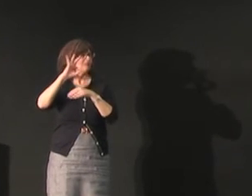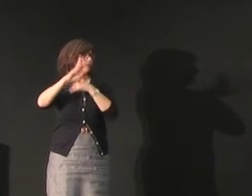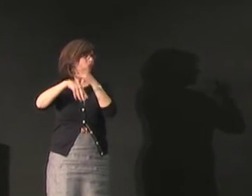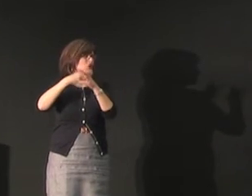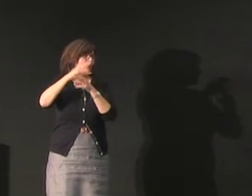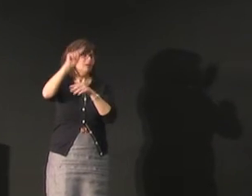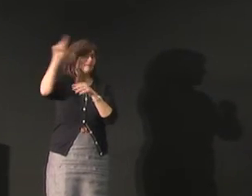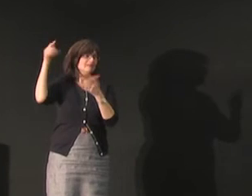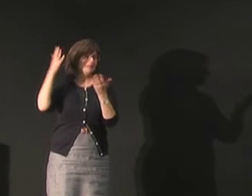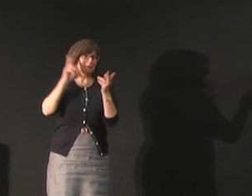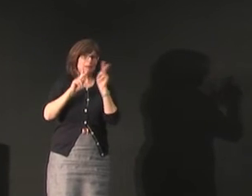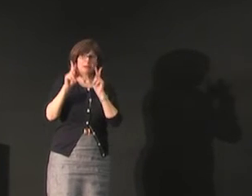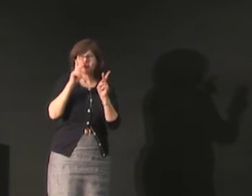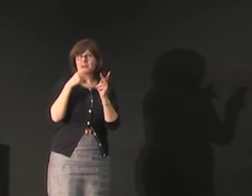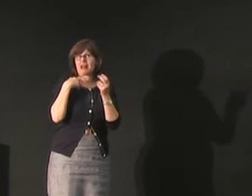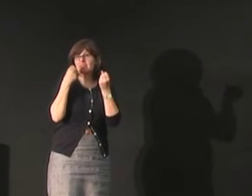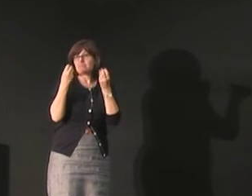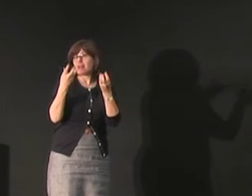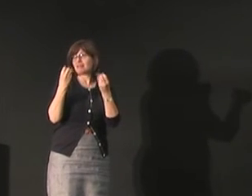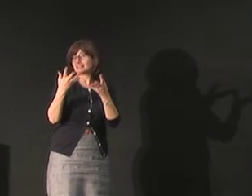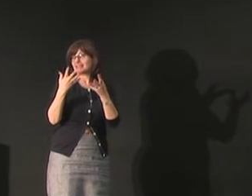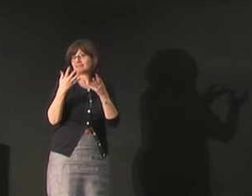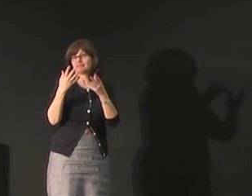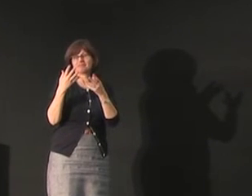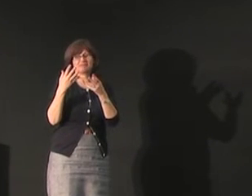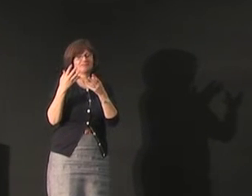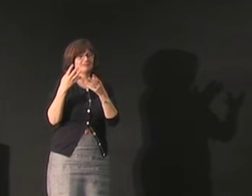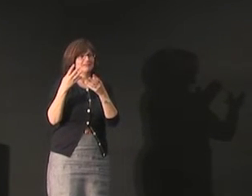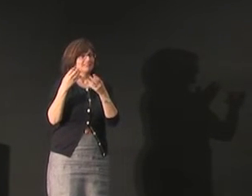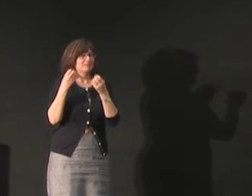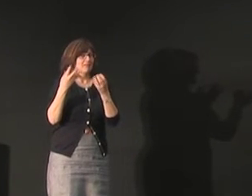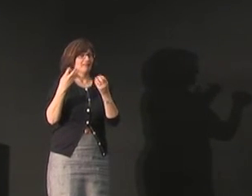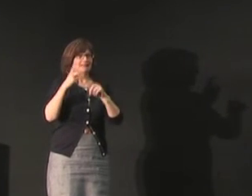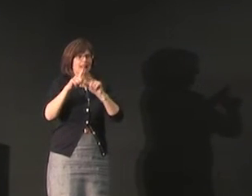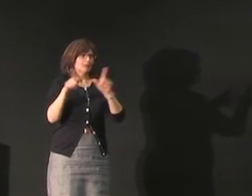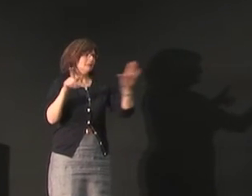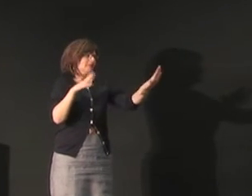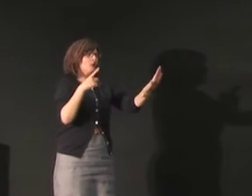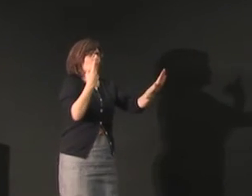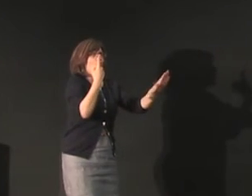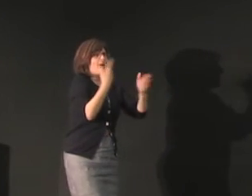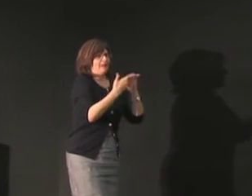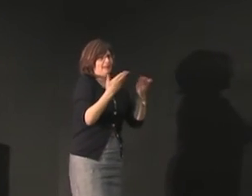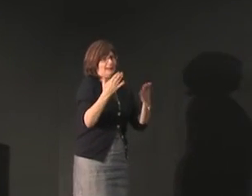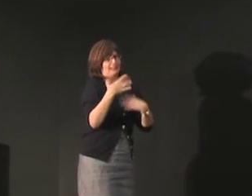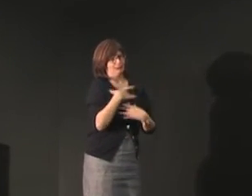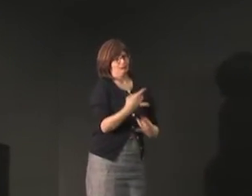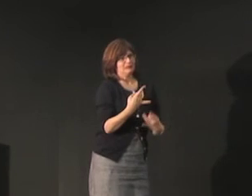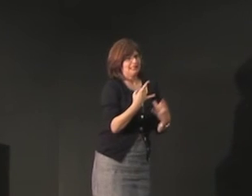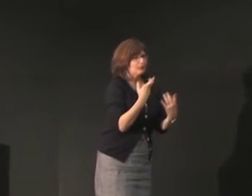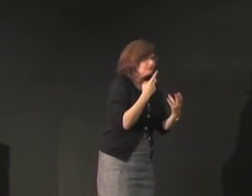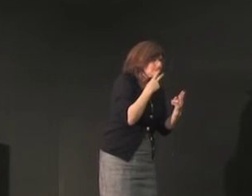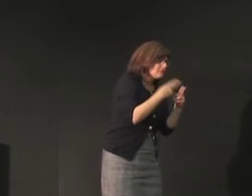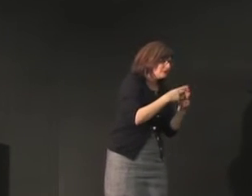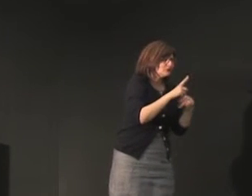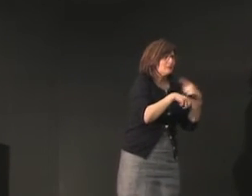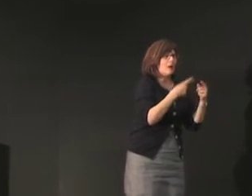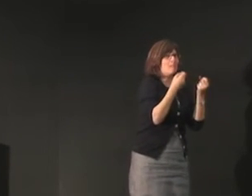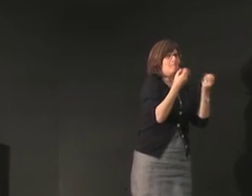I mean there may be other parts of the world where people are multilingual users who love sign languages one thing that's interesting to